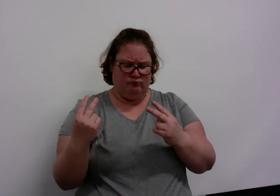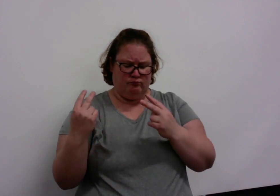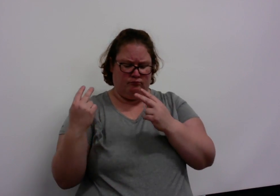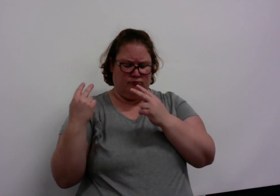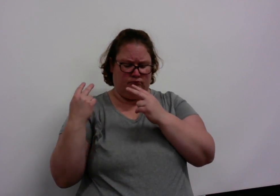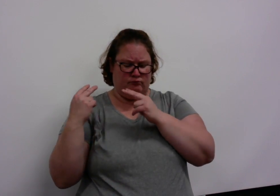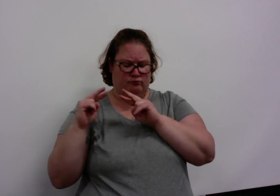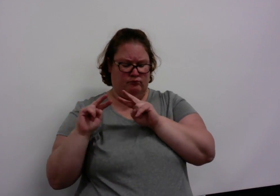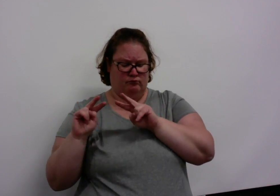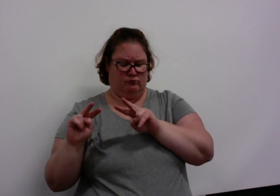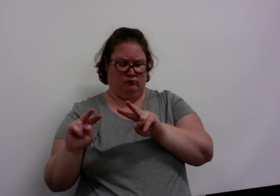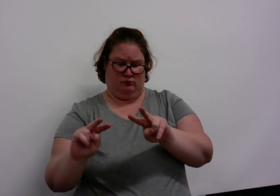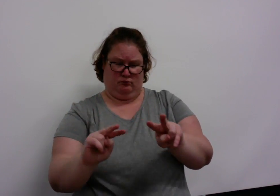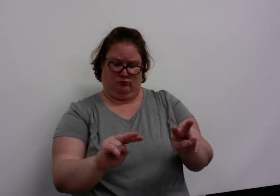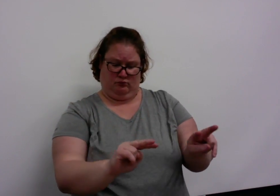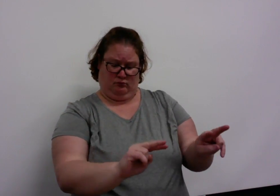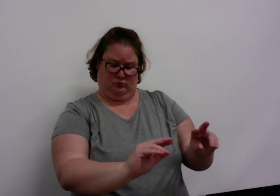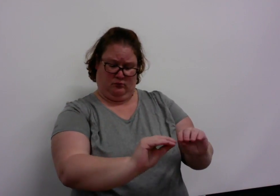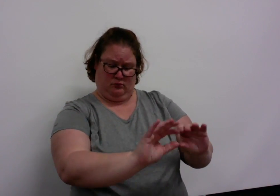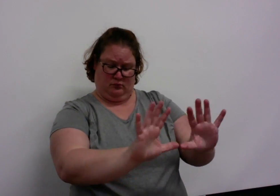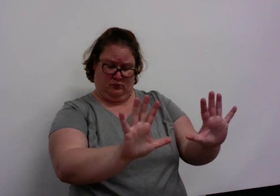needn't look too far.